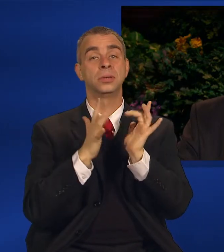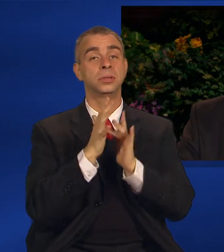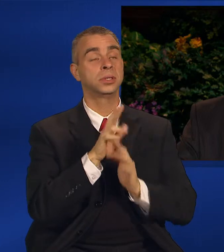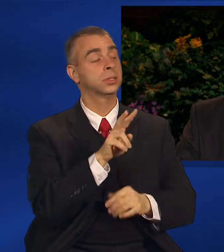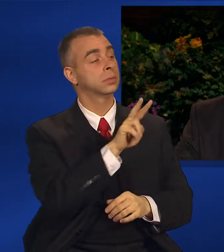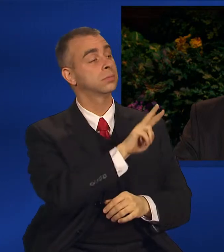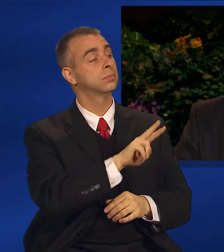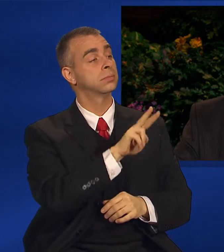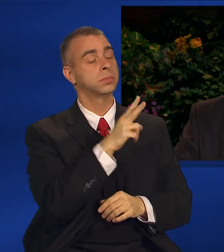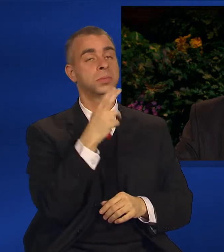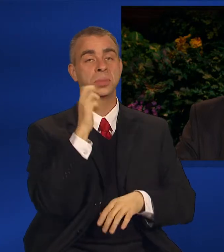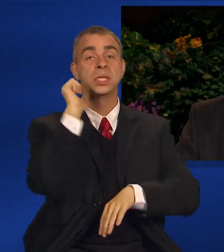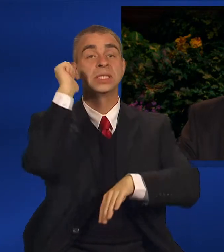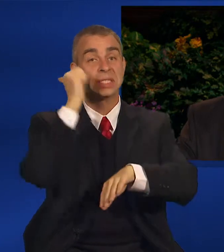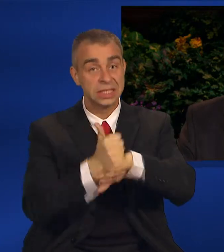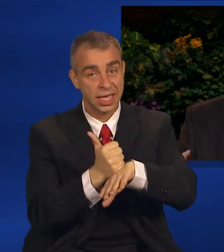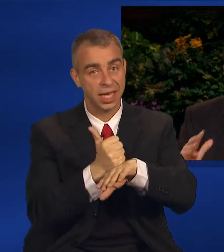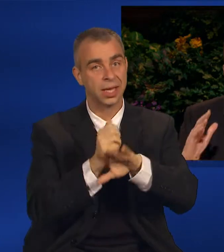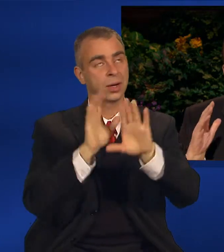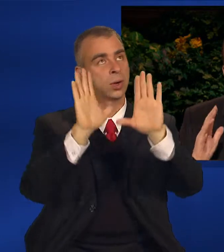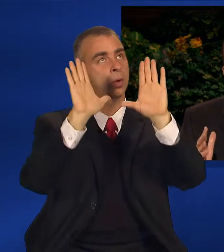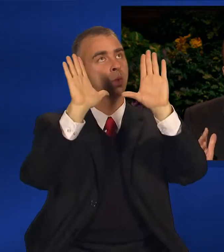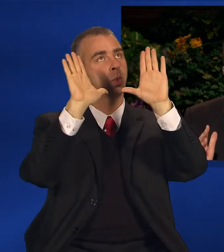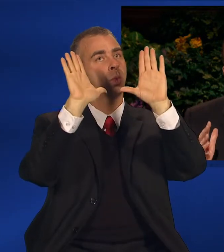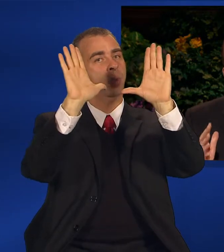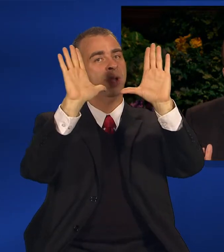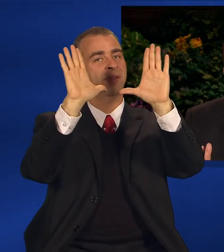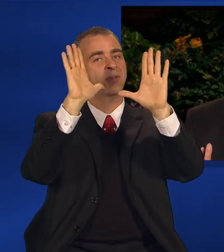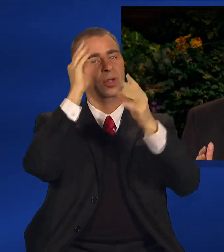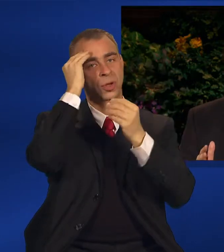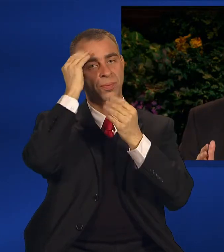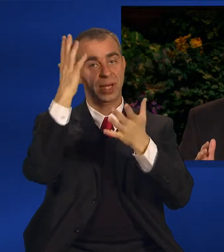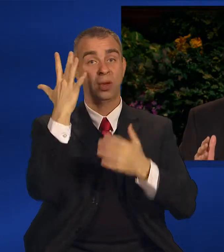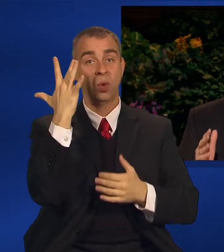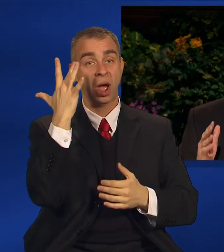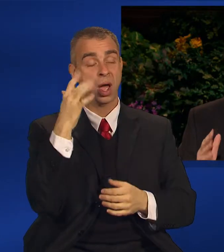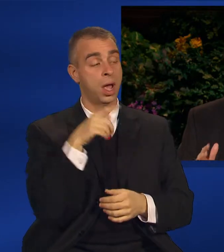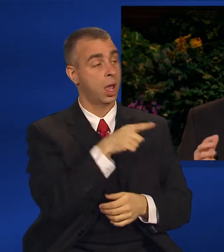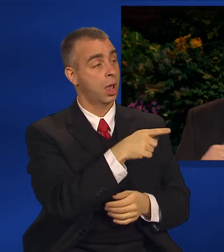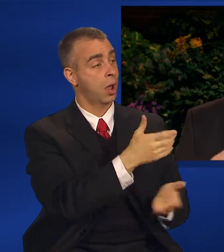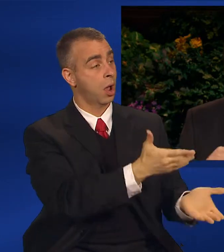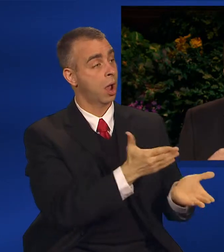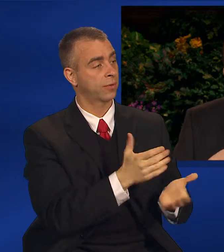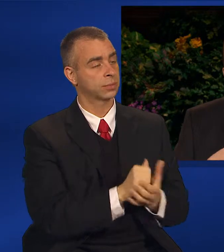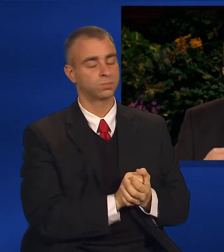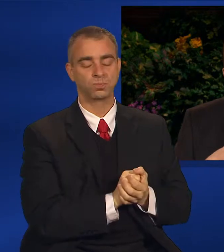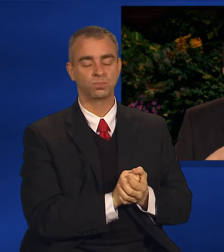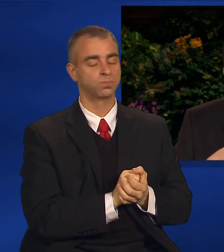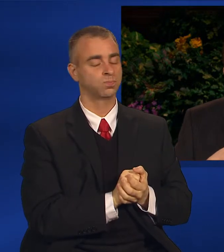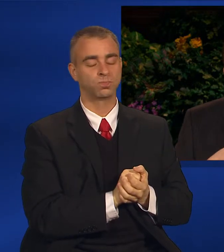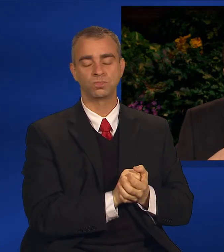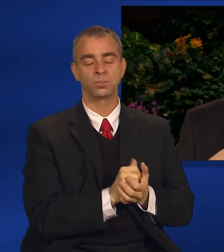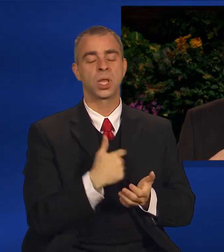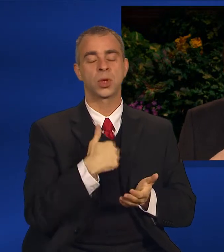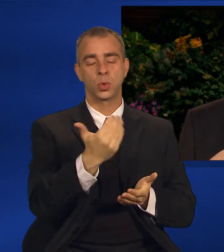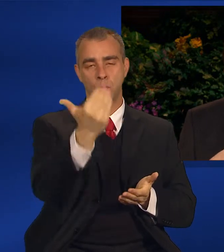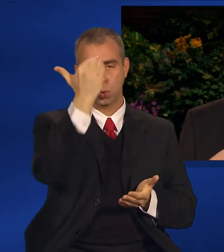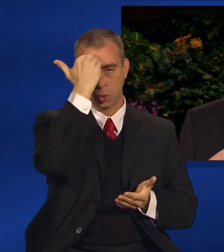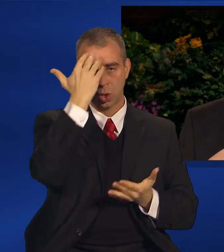divine example of obedience by refusing to deviate from what he knew was right.